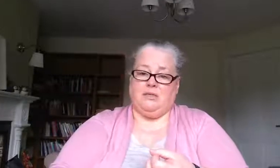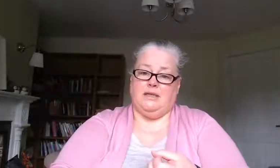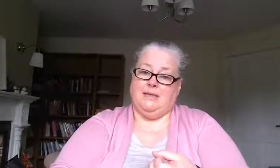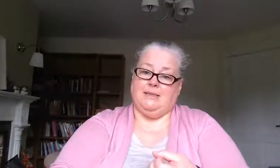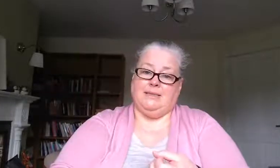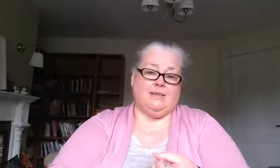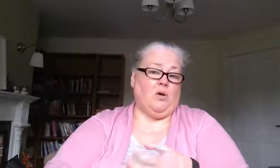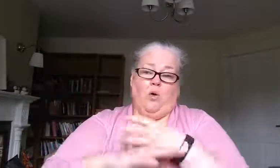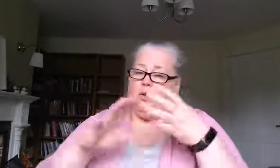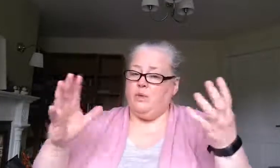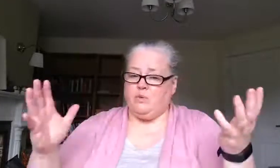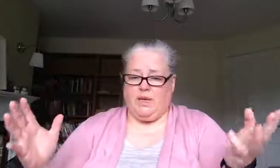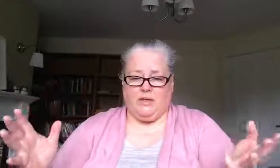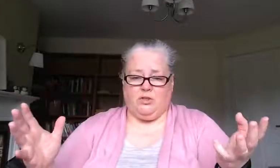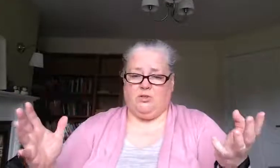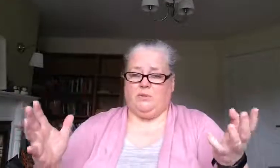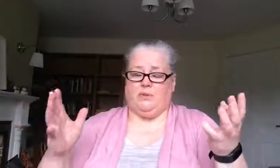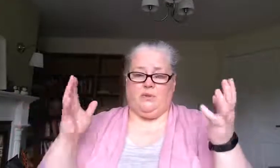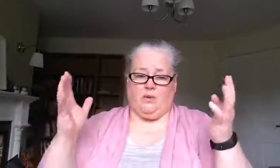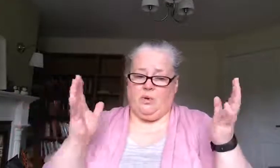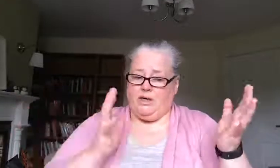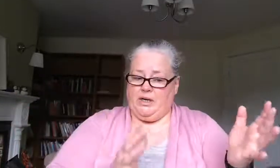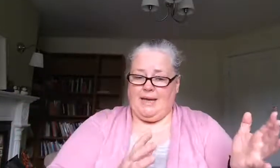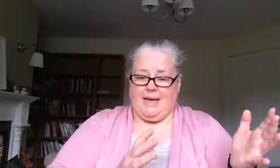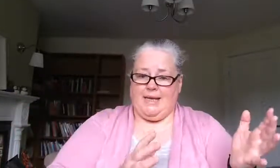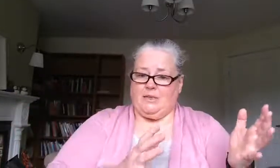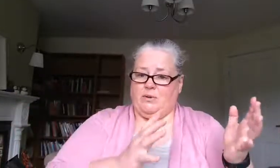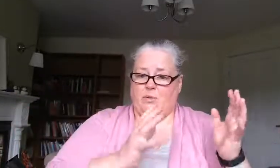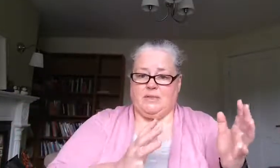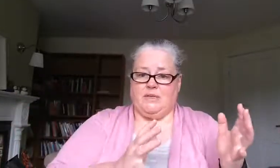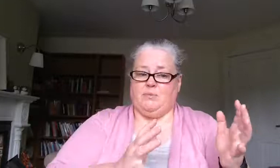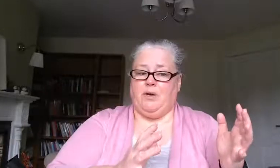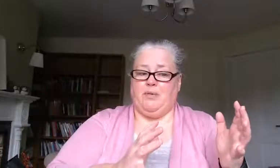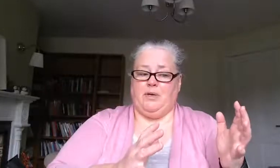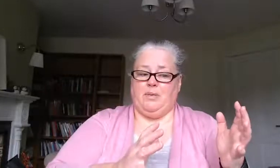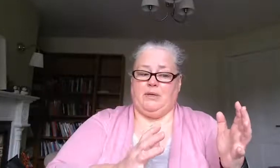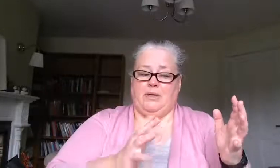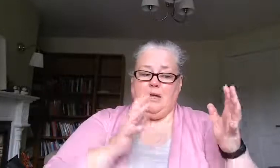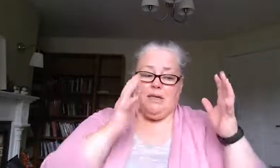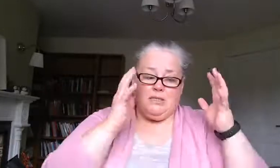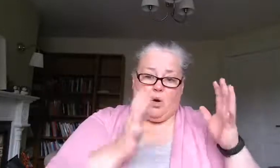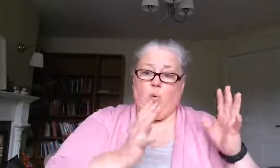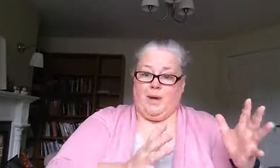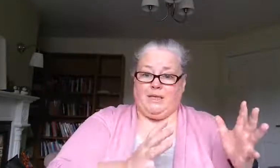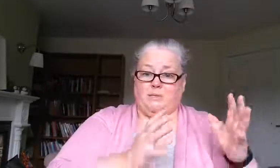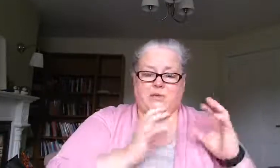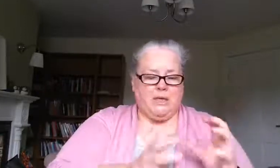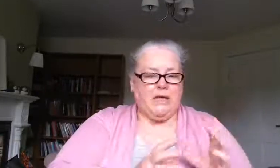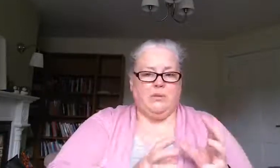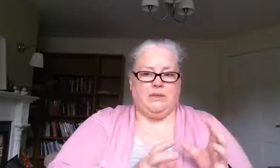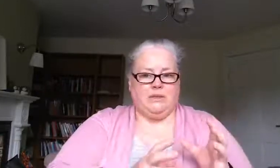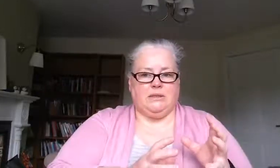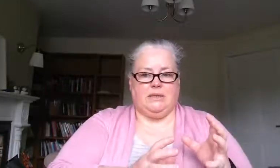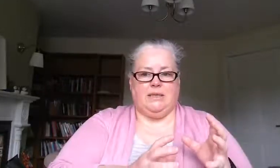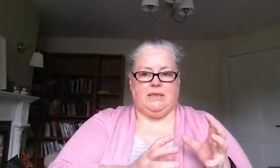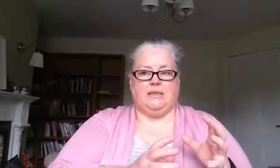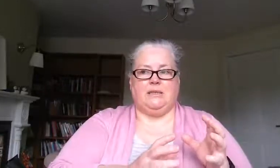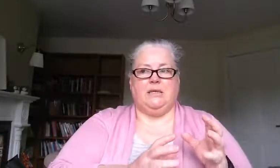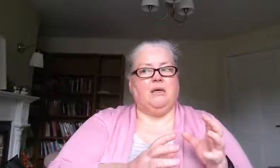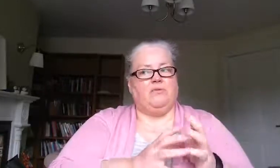it is as always with any treatment the quicker you get in so i always say to parent people don't wait particularly with teens if